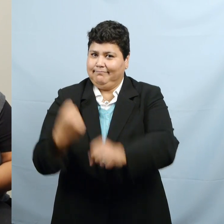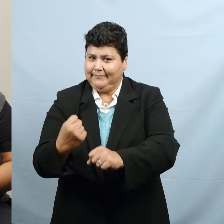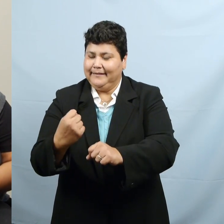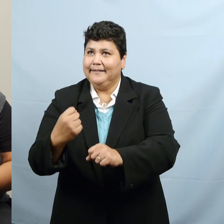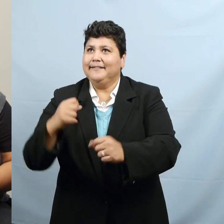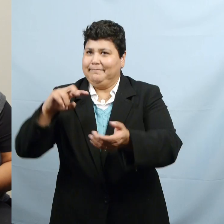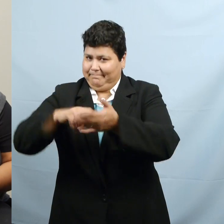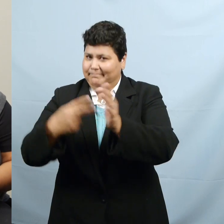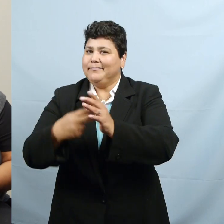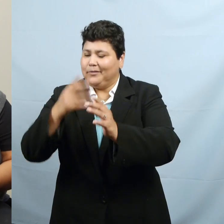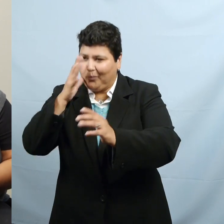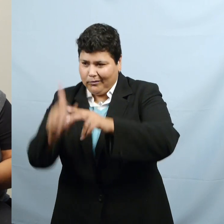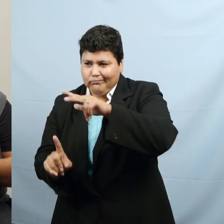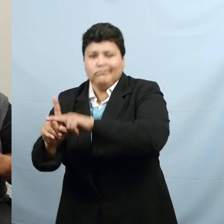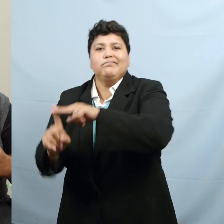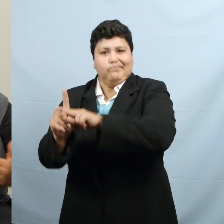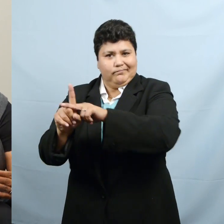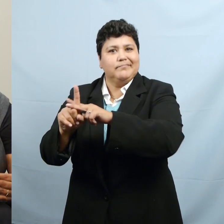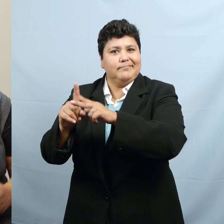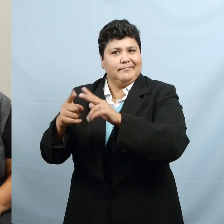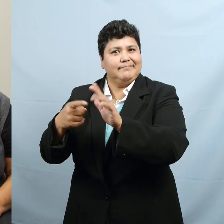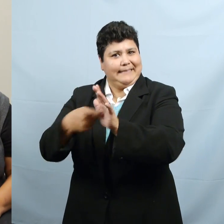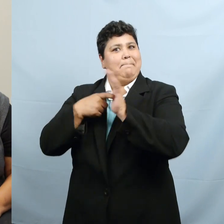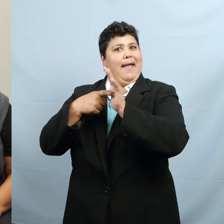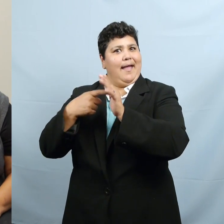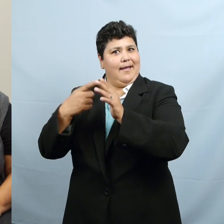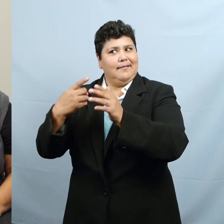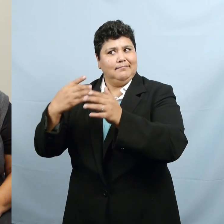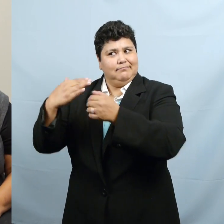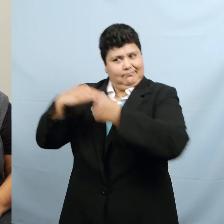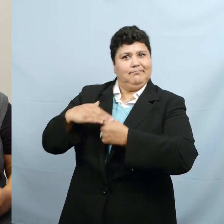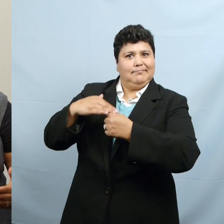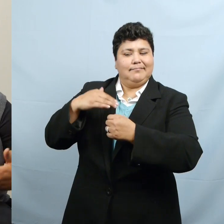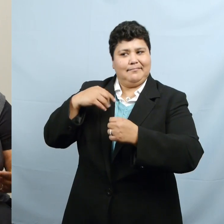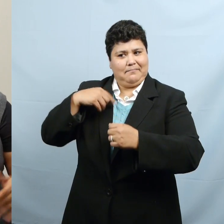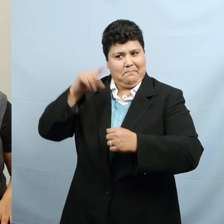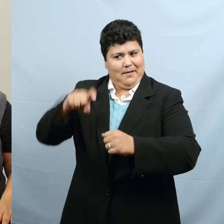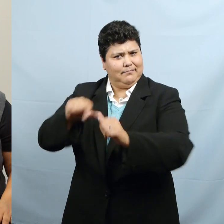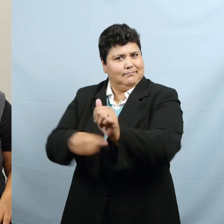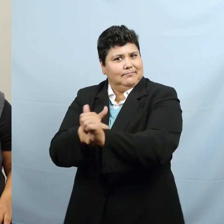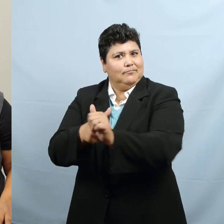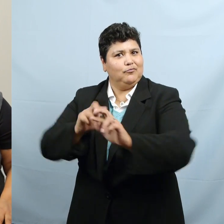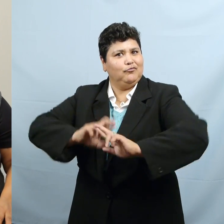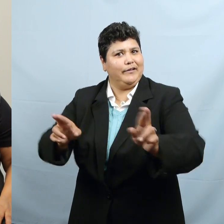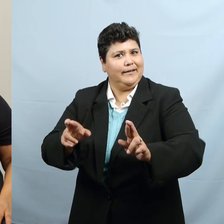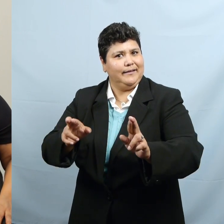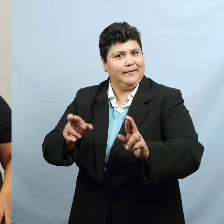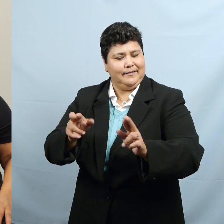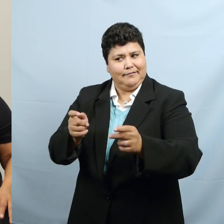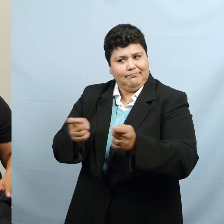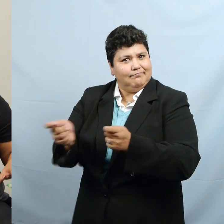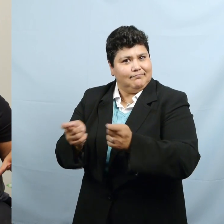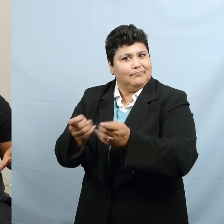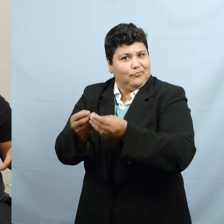to have some controls in place as the assignment, uh, uh, began and, and was, uh, in progress.